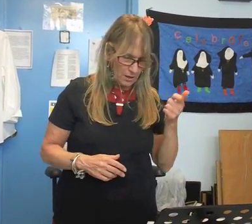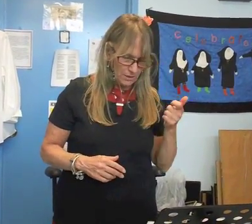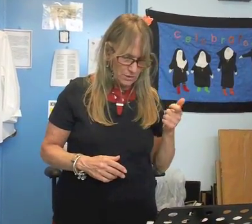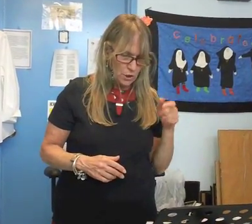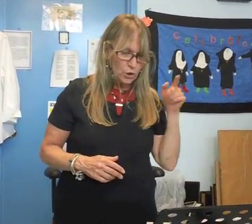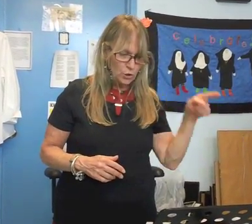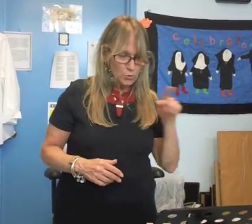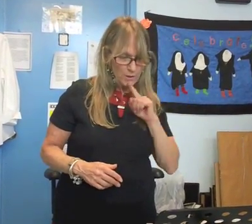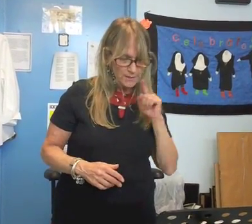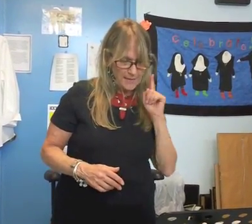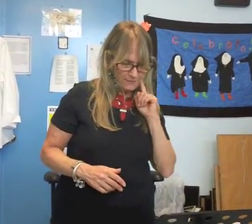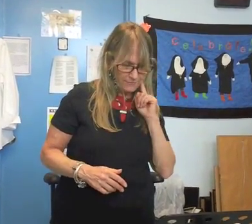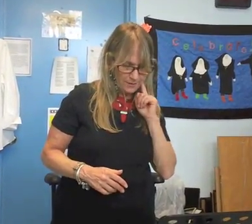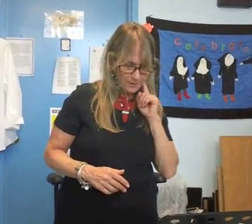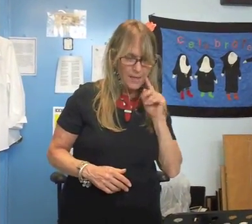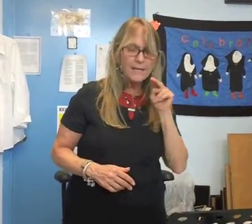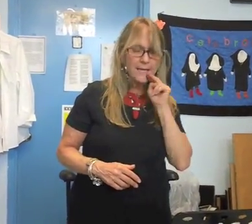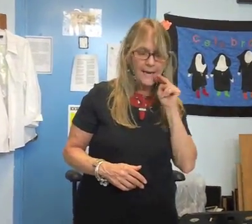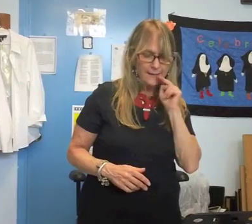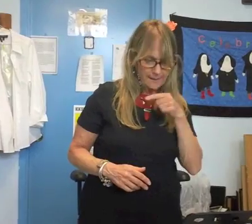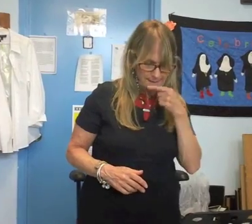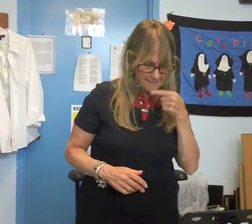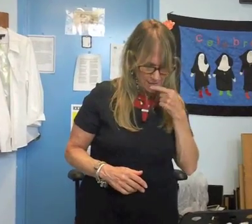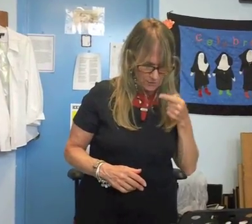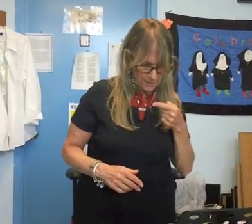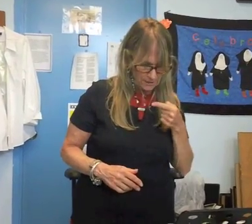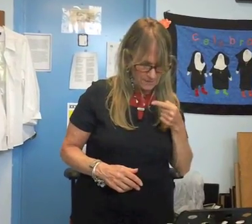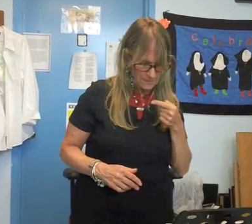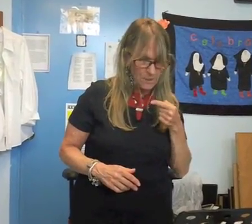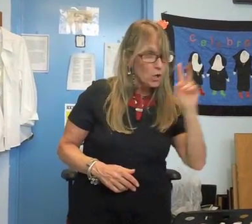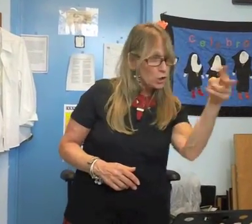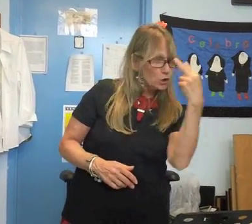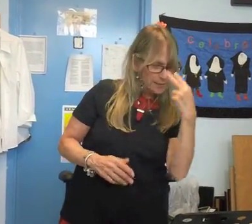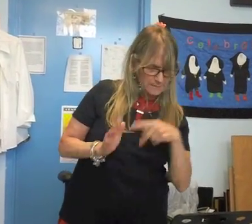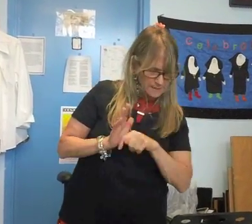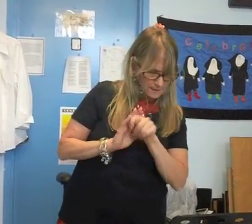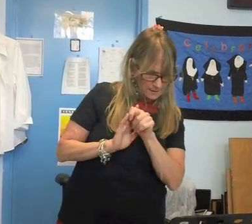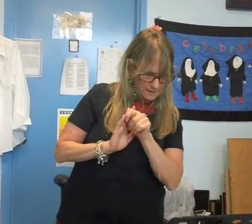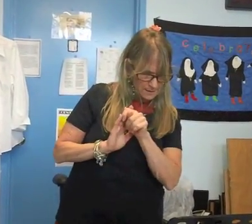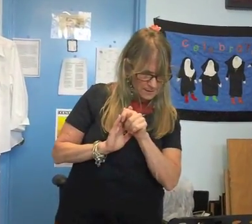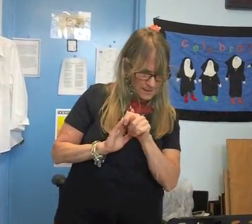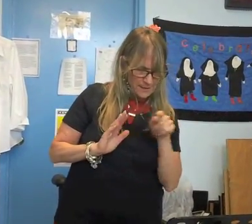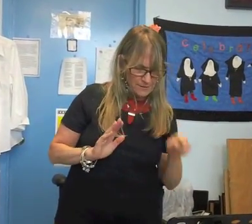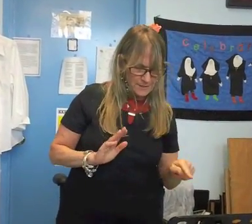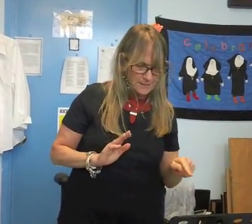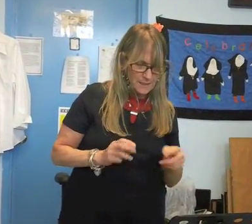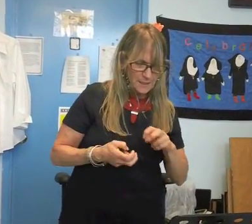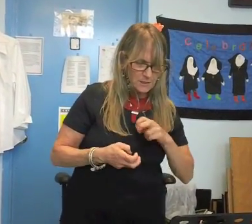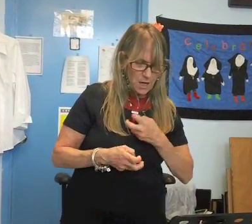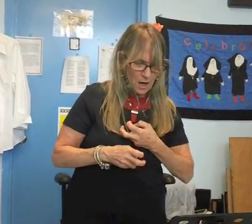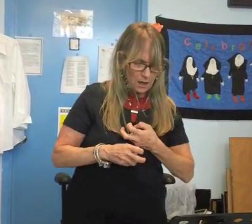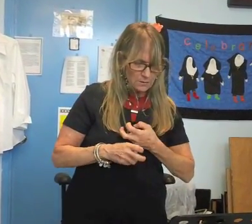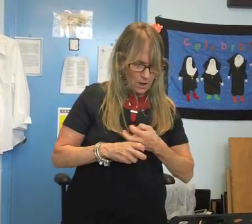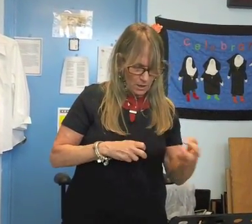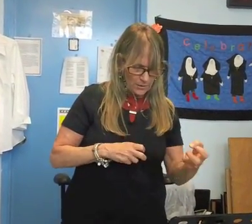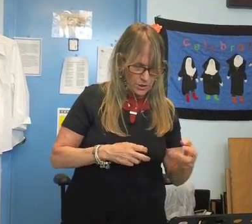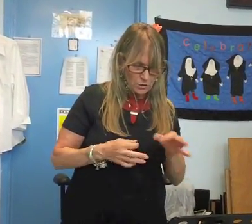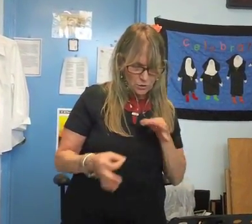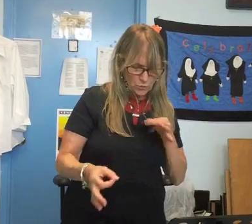you are deaf Nell is hearing look at me Tuck this is hard to